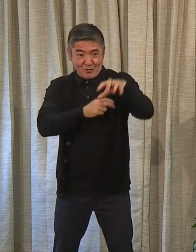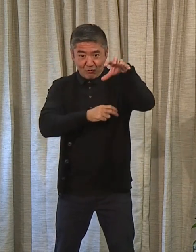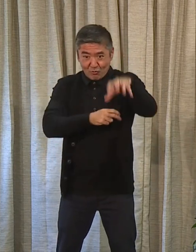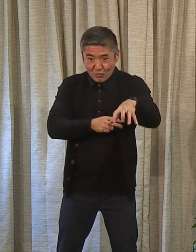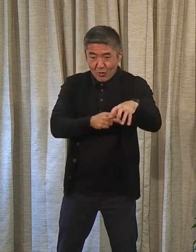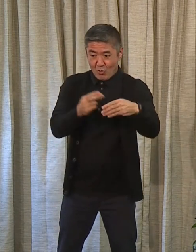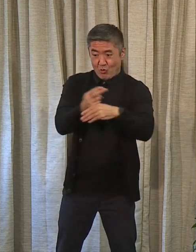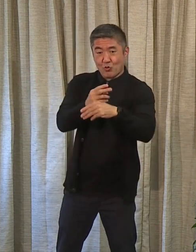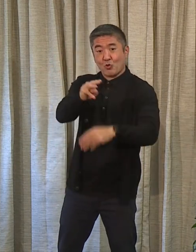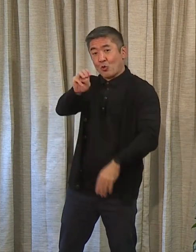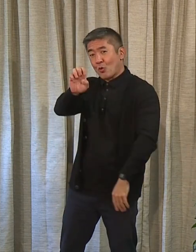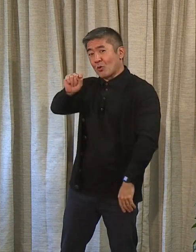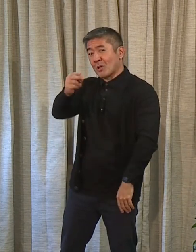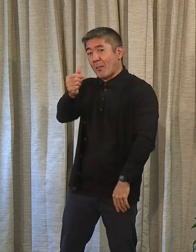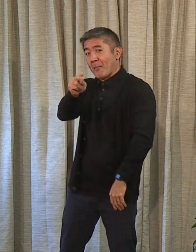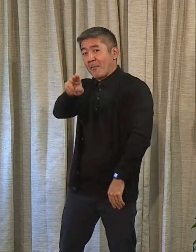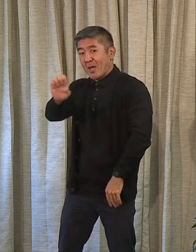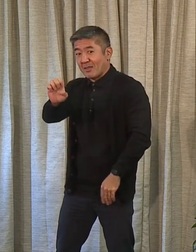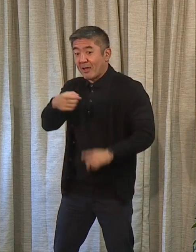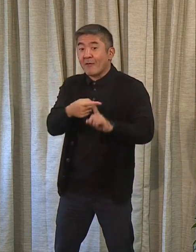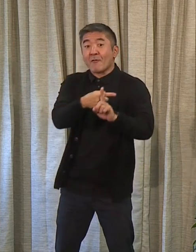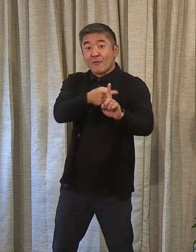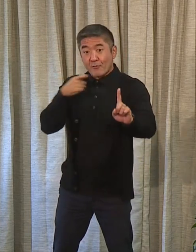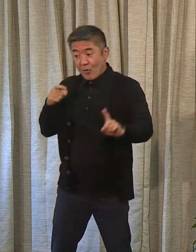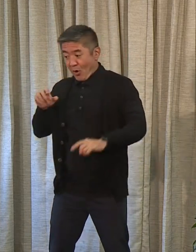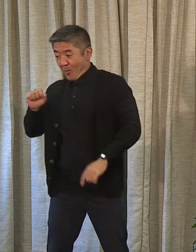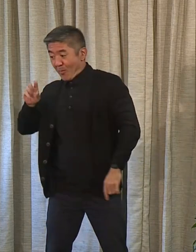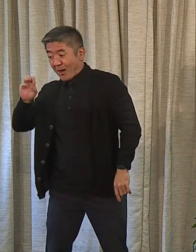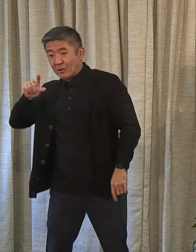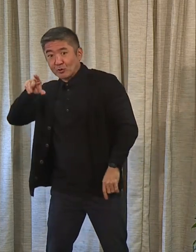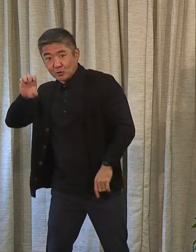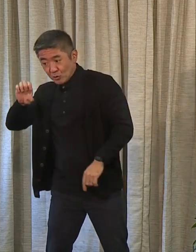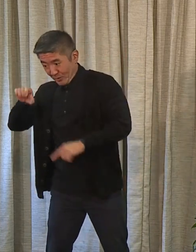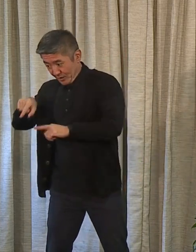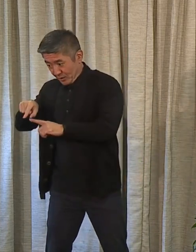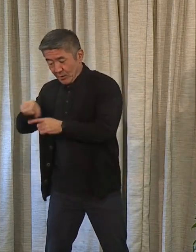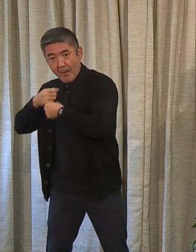as a byproduct from sewage to create power.